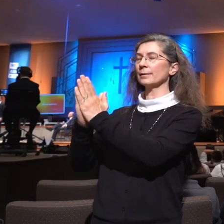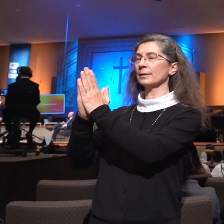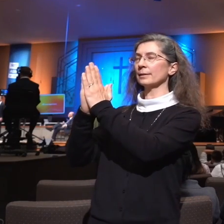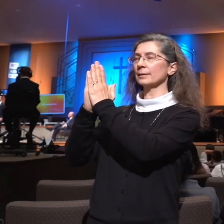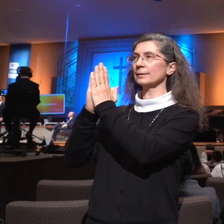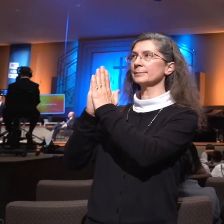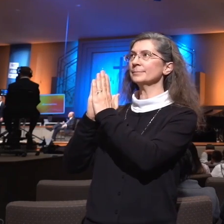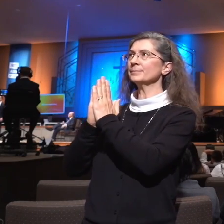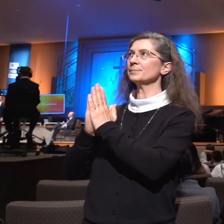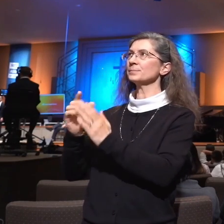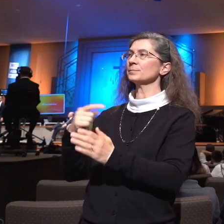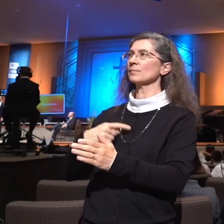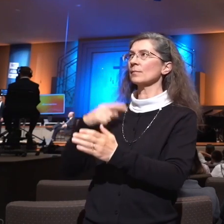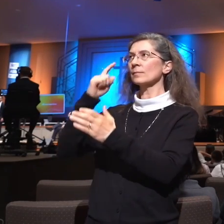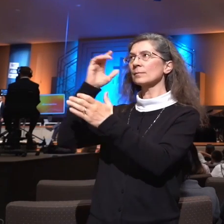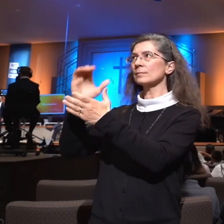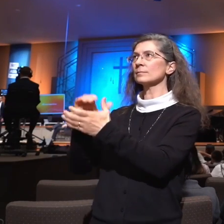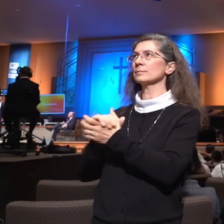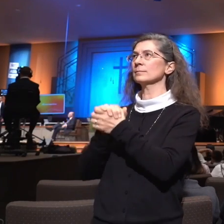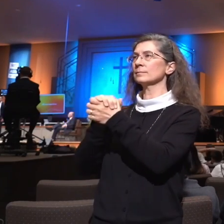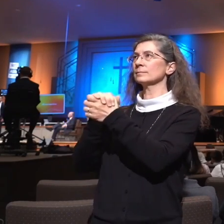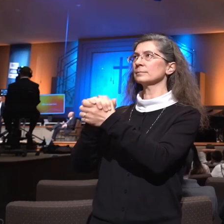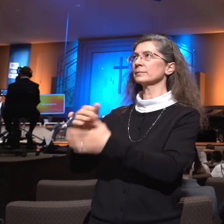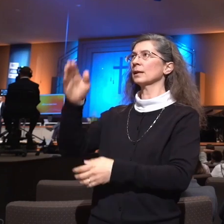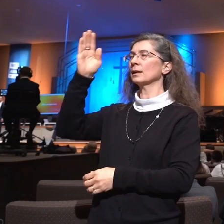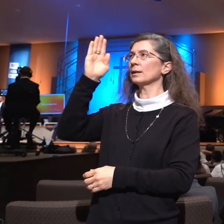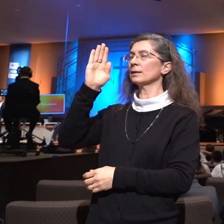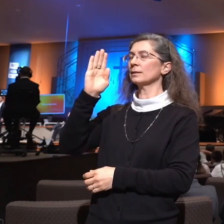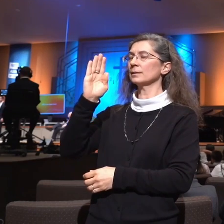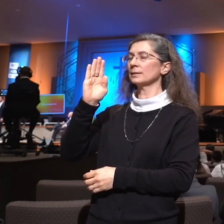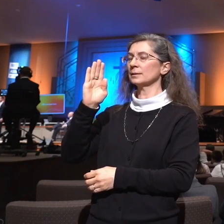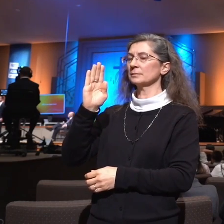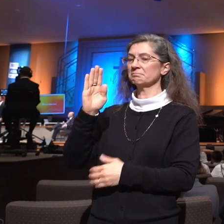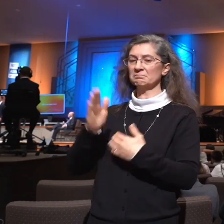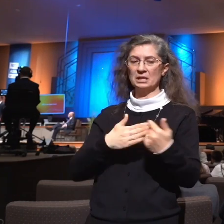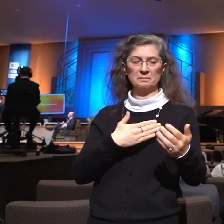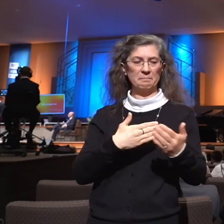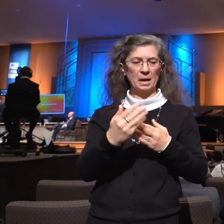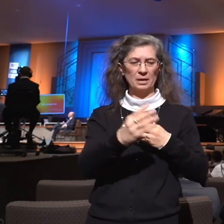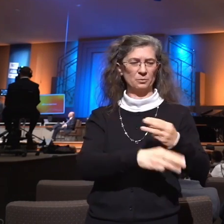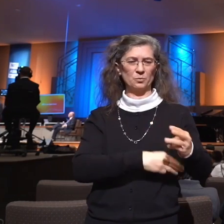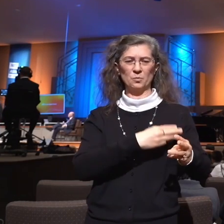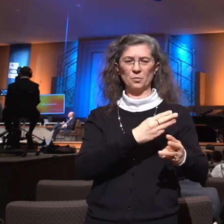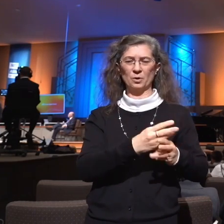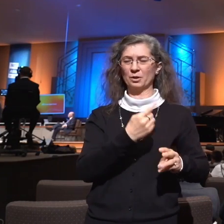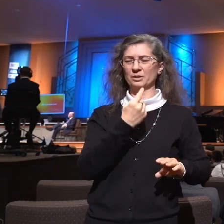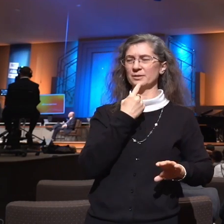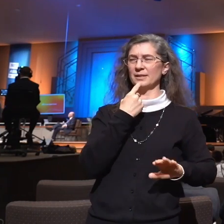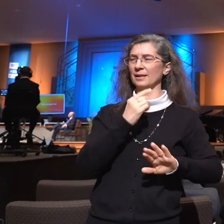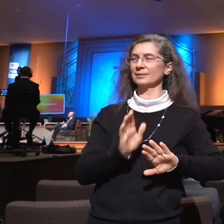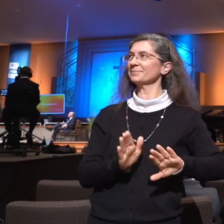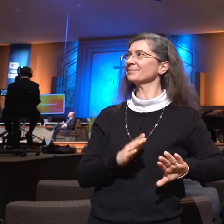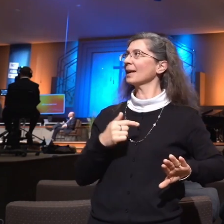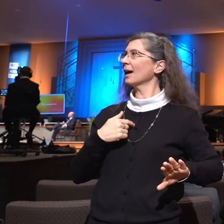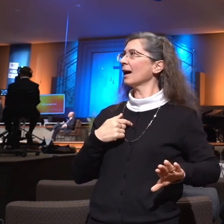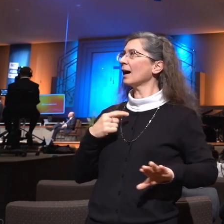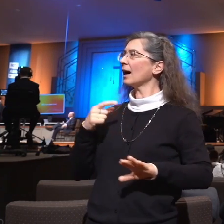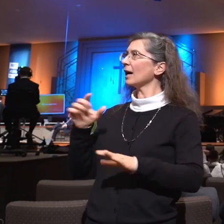I believe God. So let the world say what they will. I will choose to